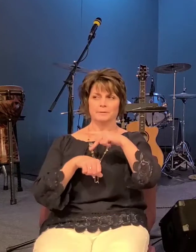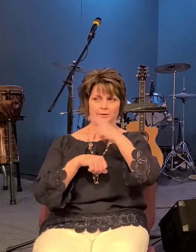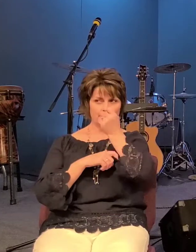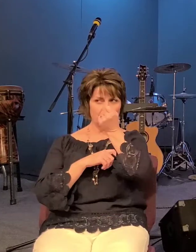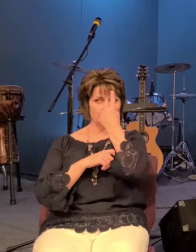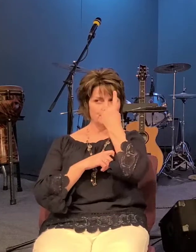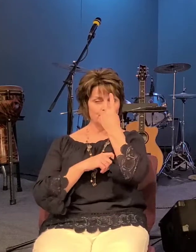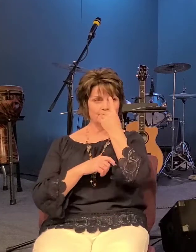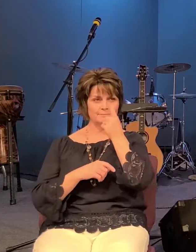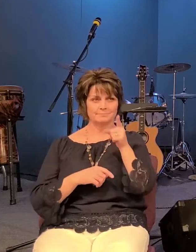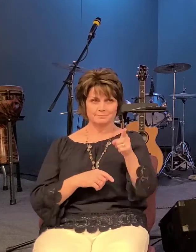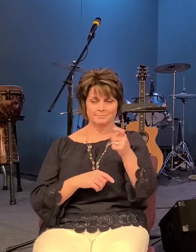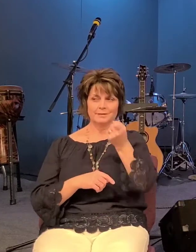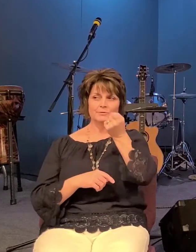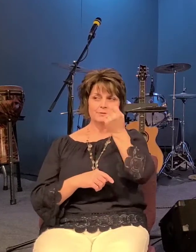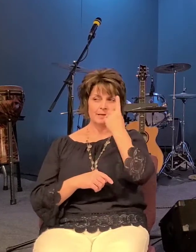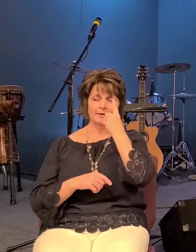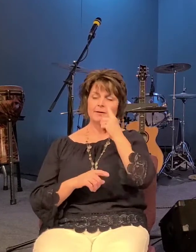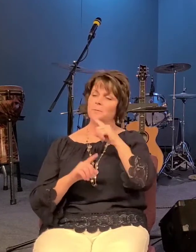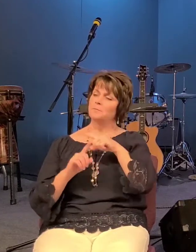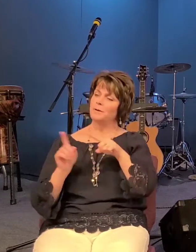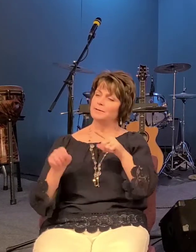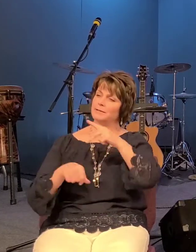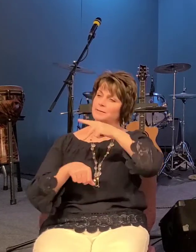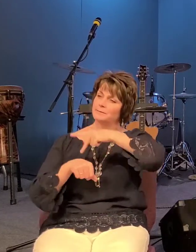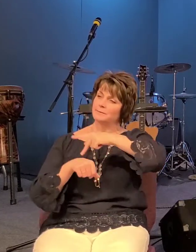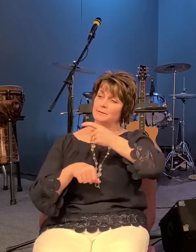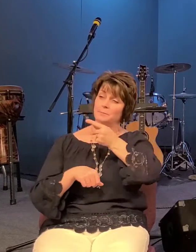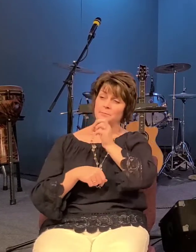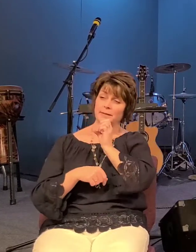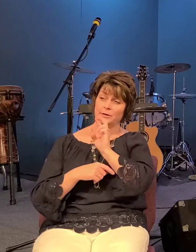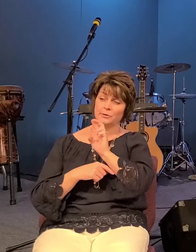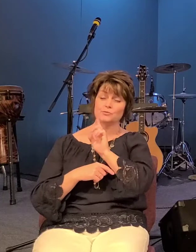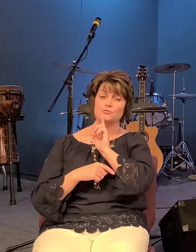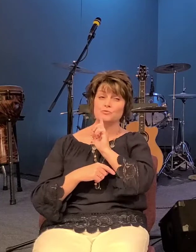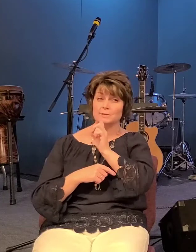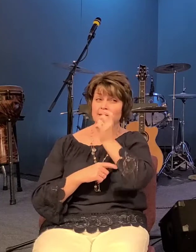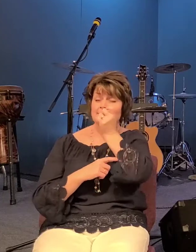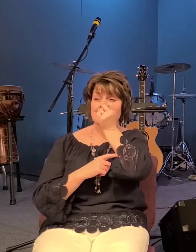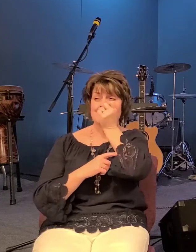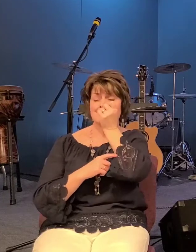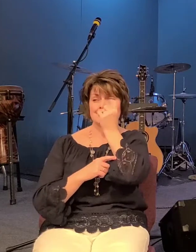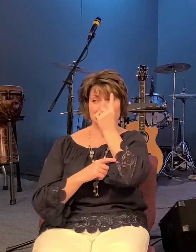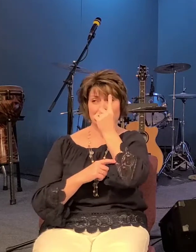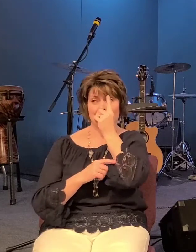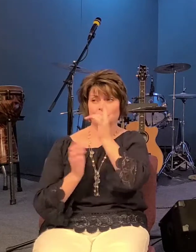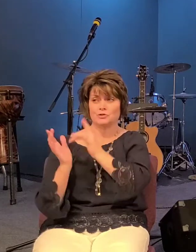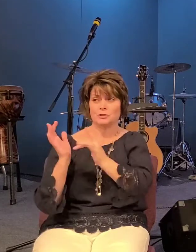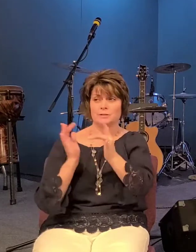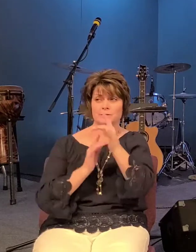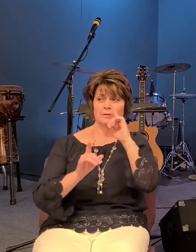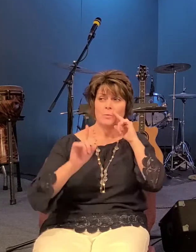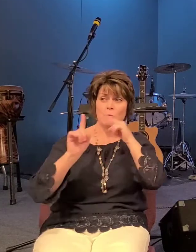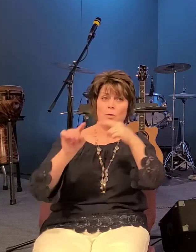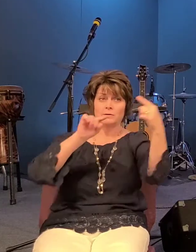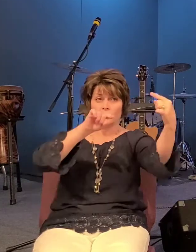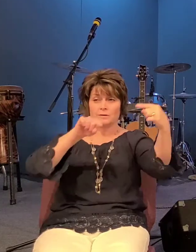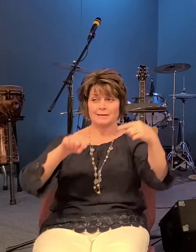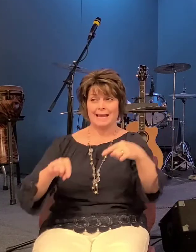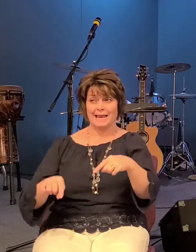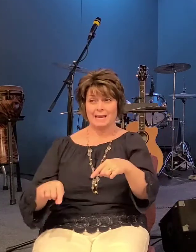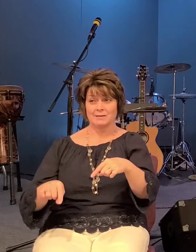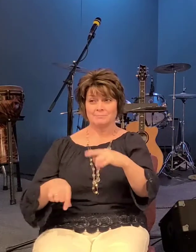but did he understand the kind of messiah what jesus came to accomplish not really